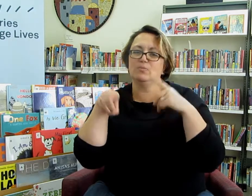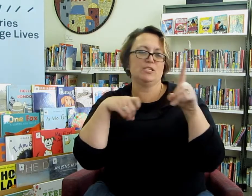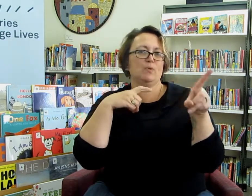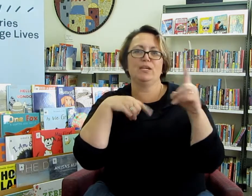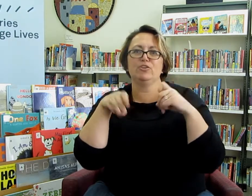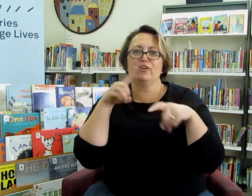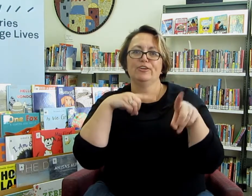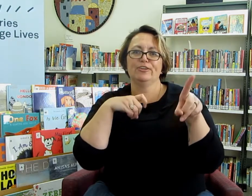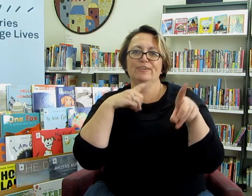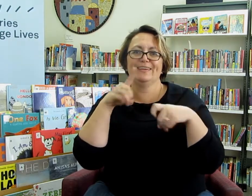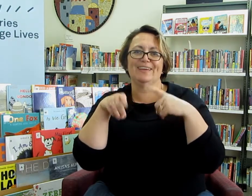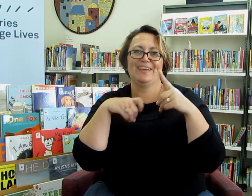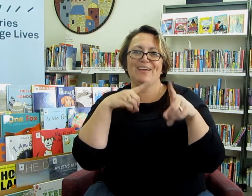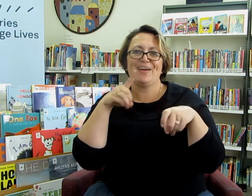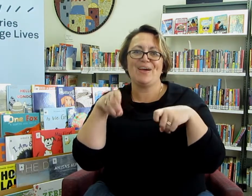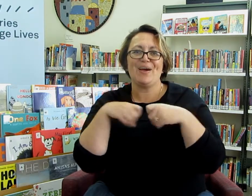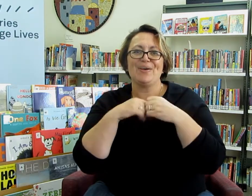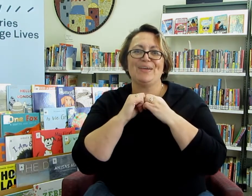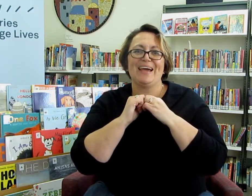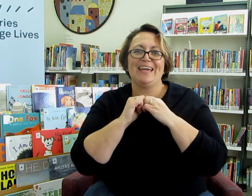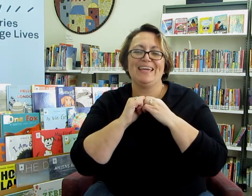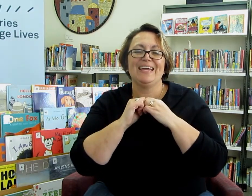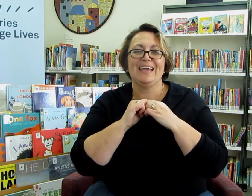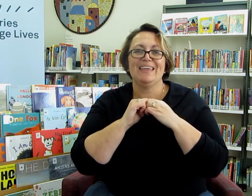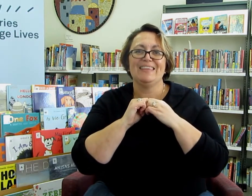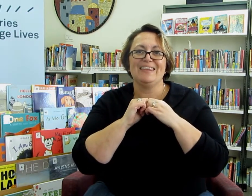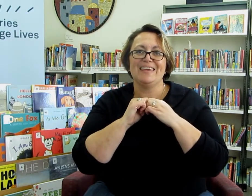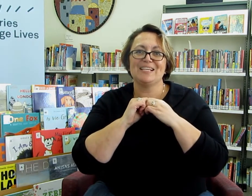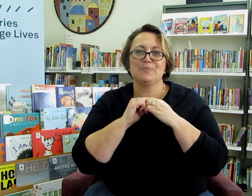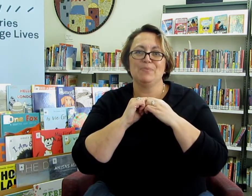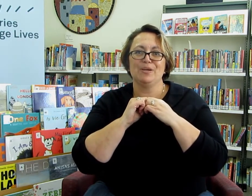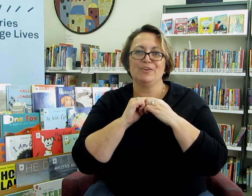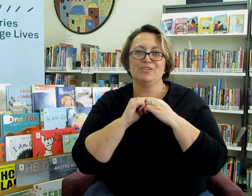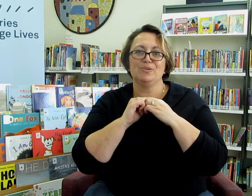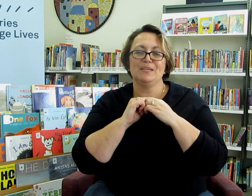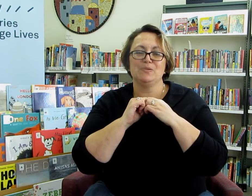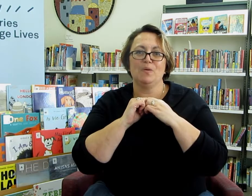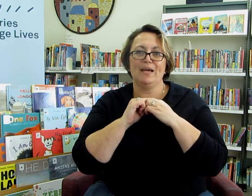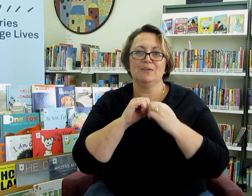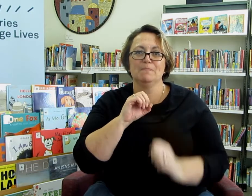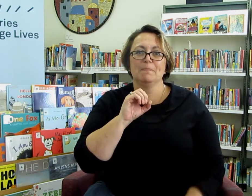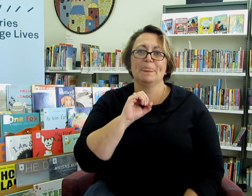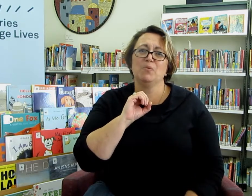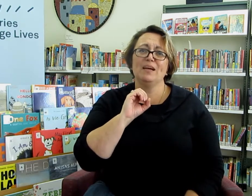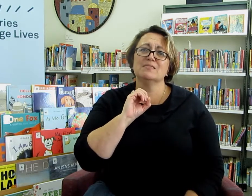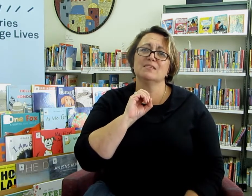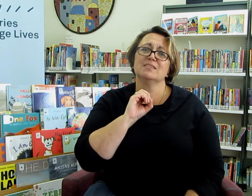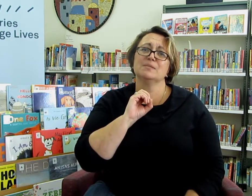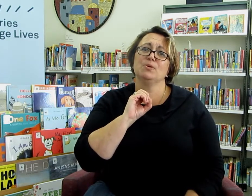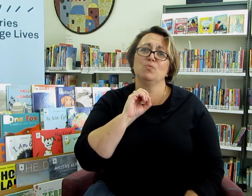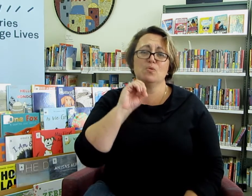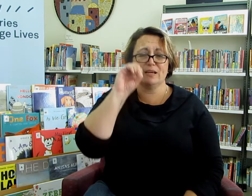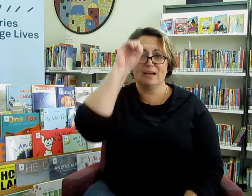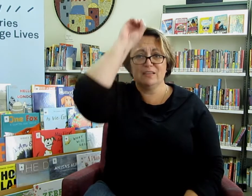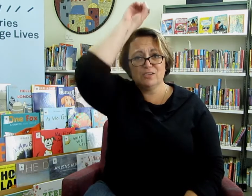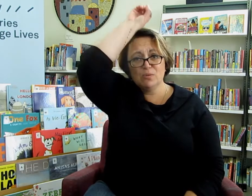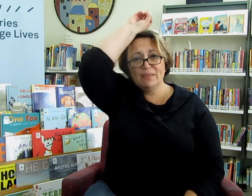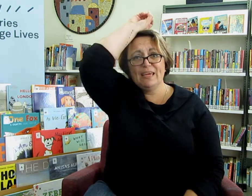which way you go okay the next one we're going to do is whale whales like to spurt water out of the top of their